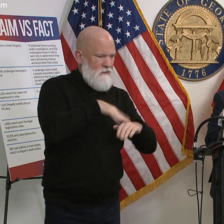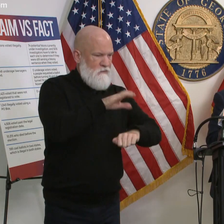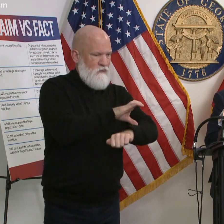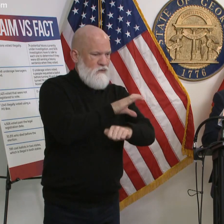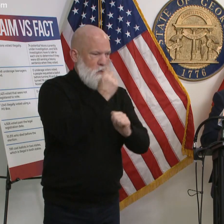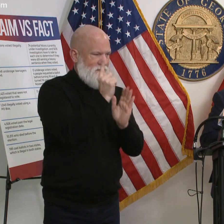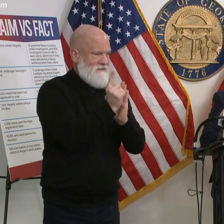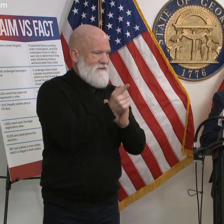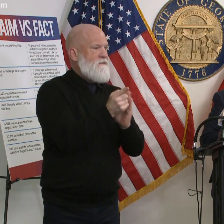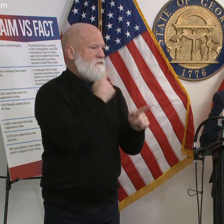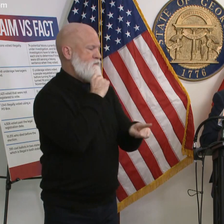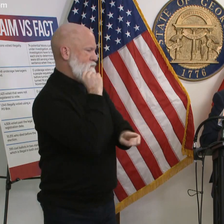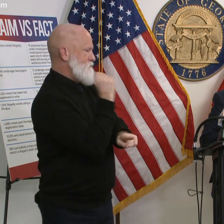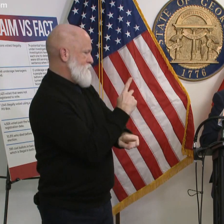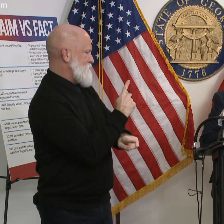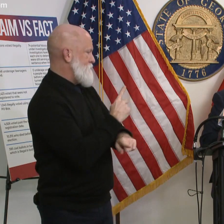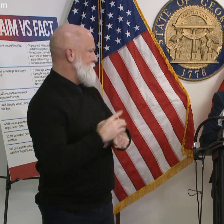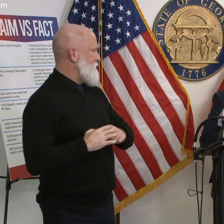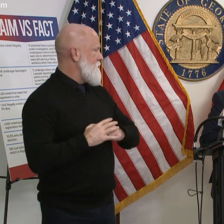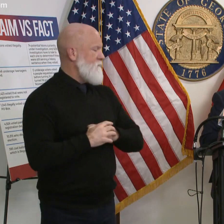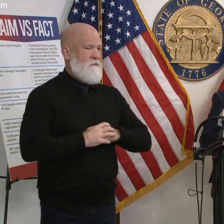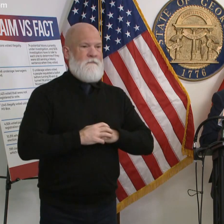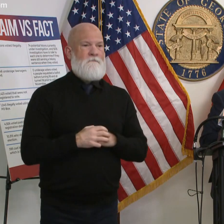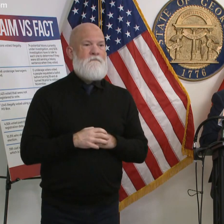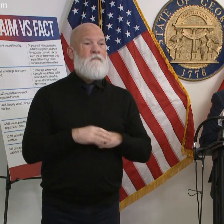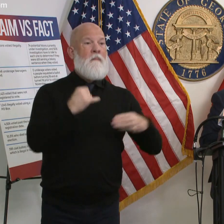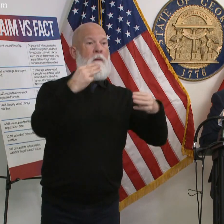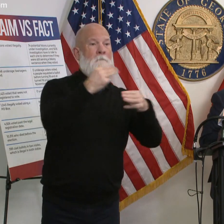i'm doing math on the fly which again is always so exciting